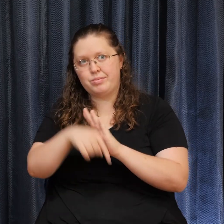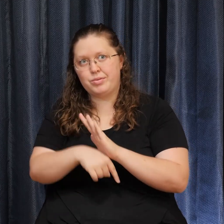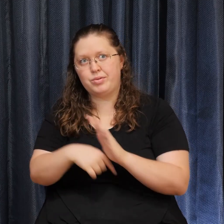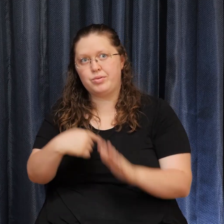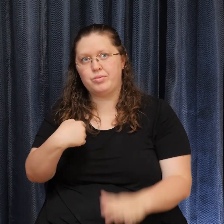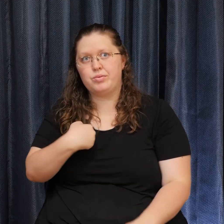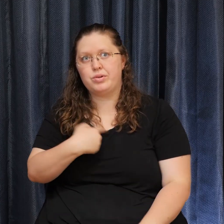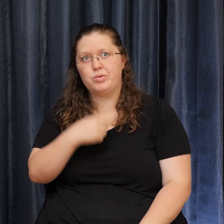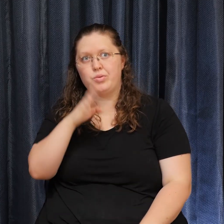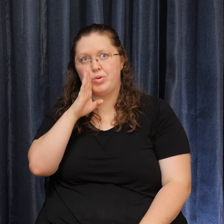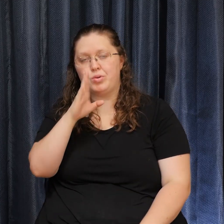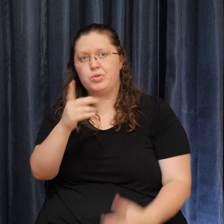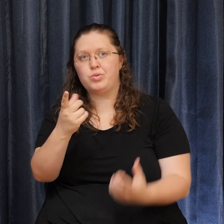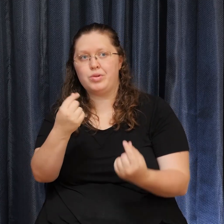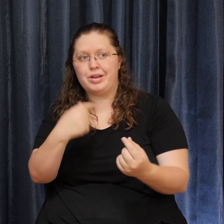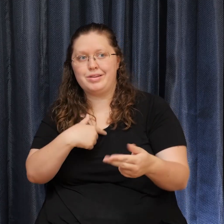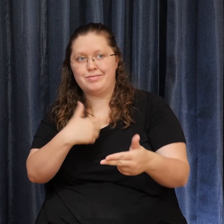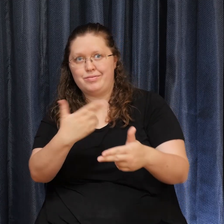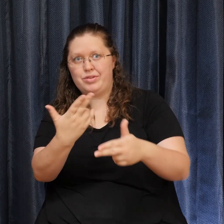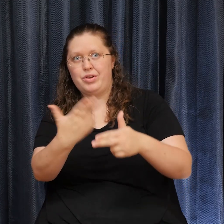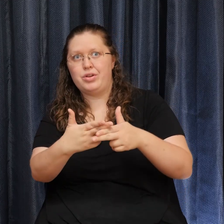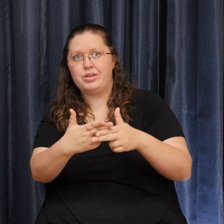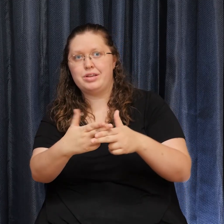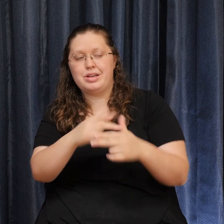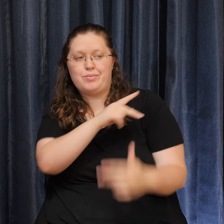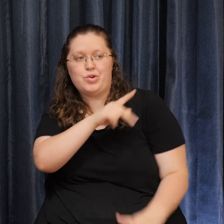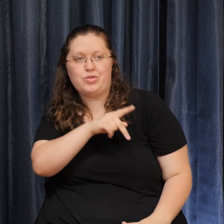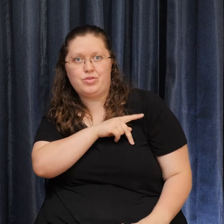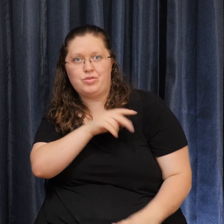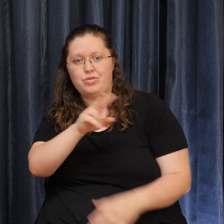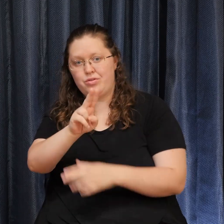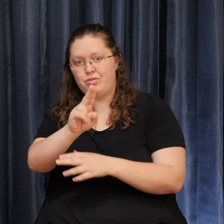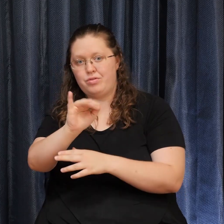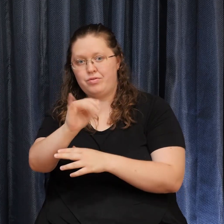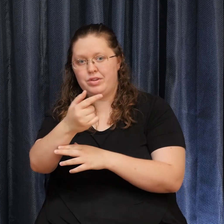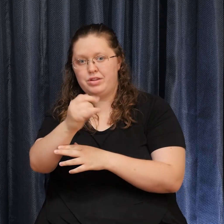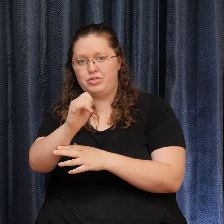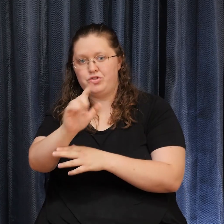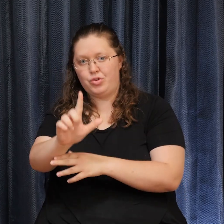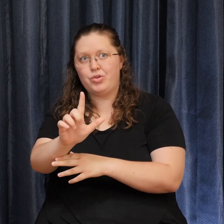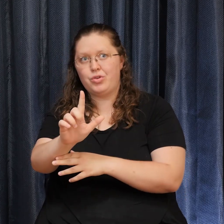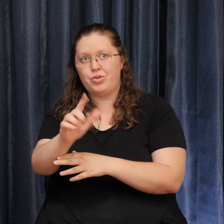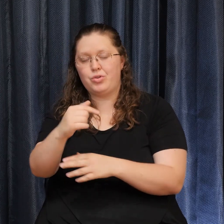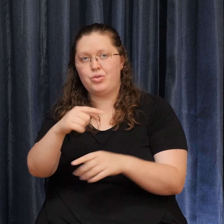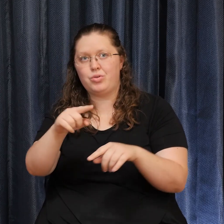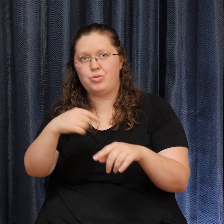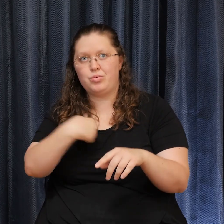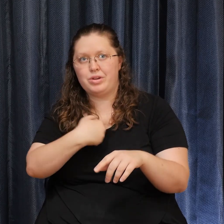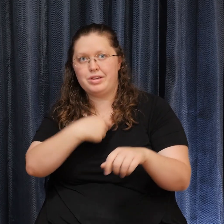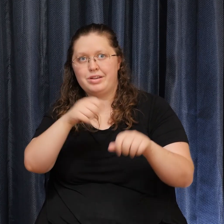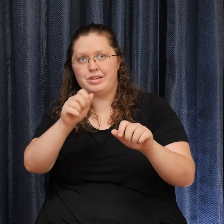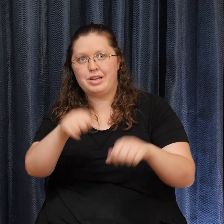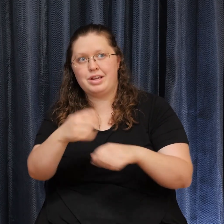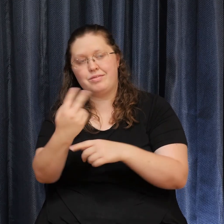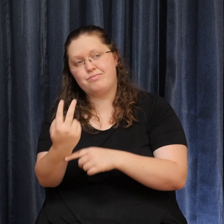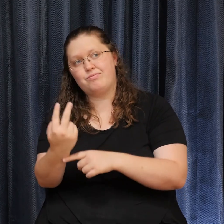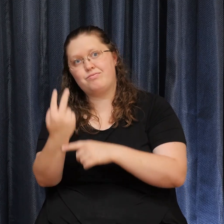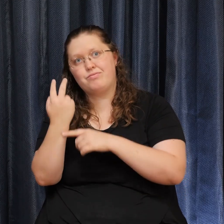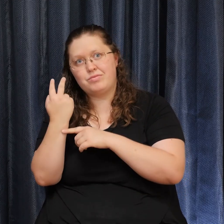I'm calling a personal vigil, a time to reflect and bring healing to not only this man and his family,